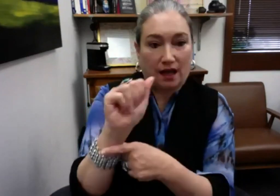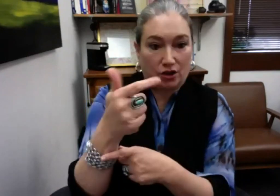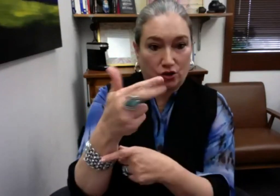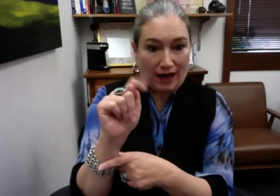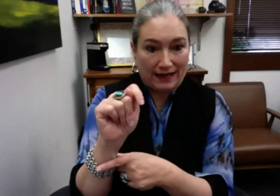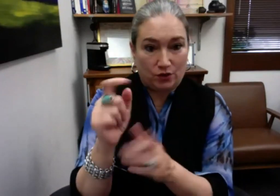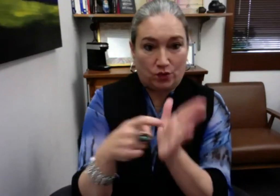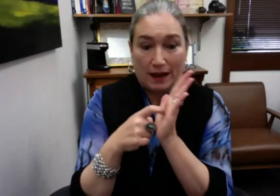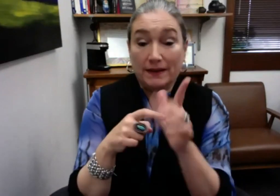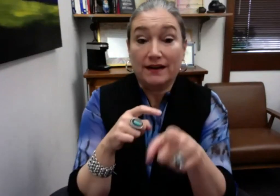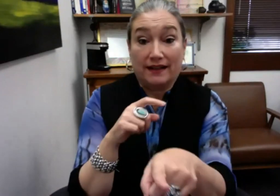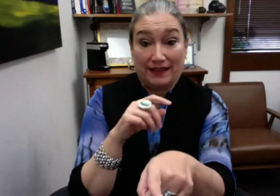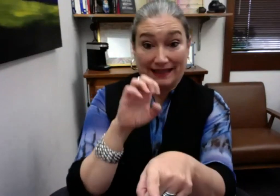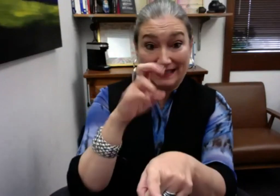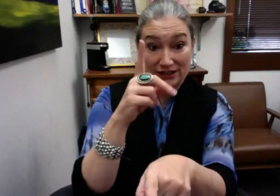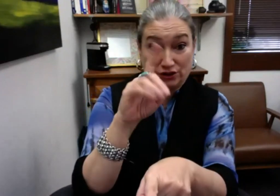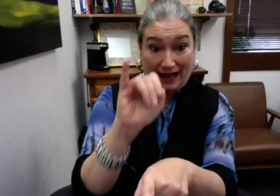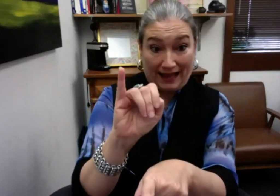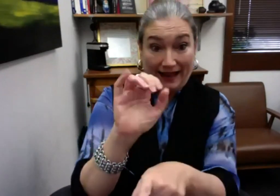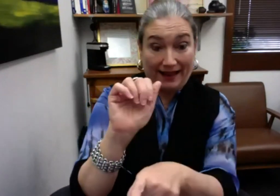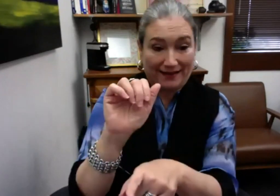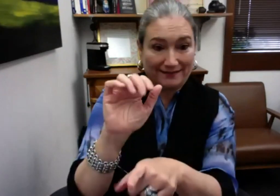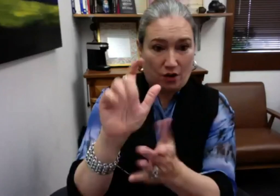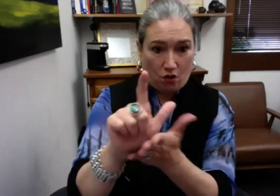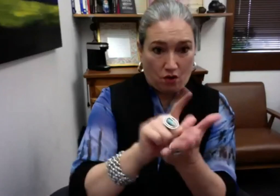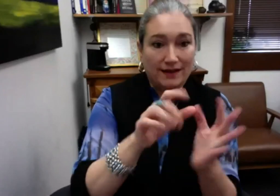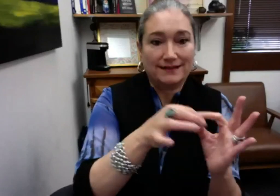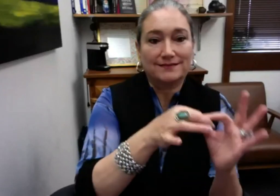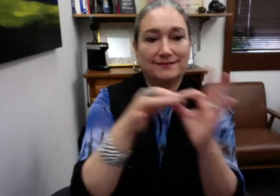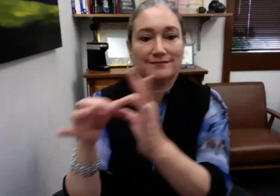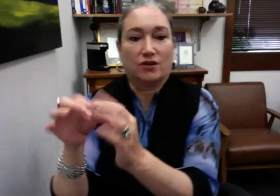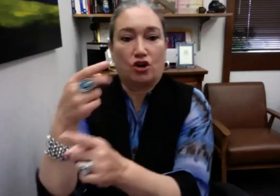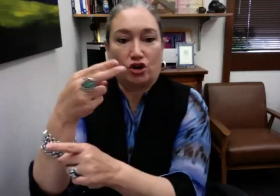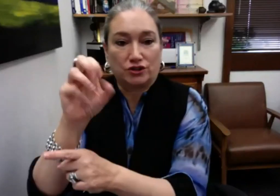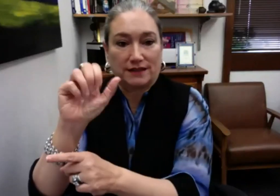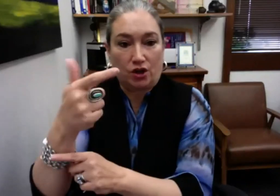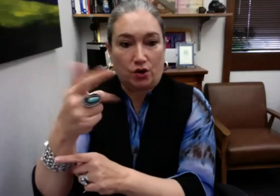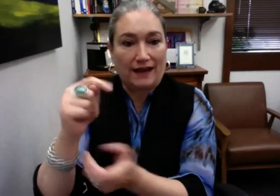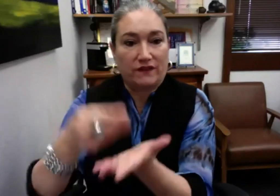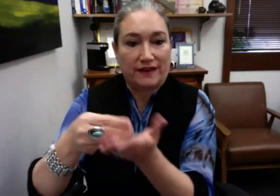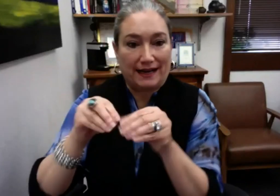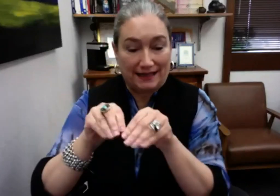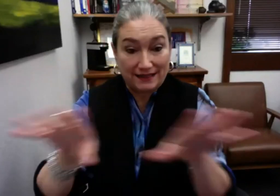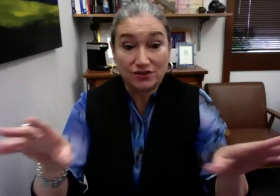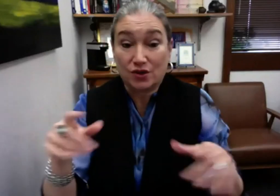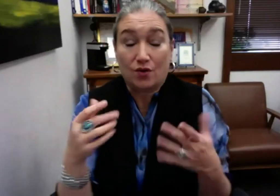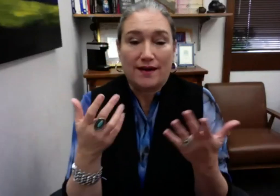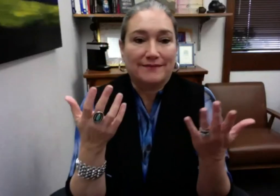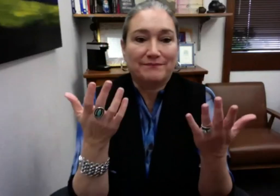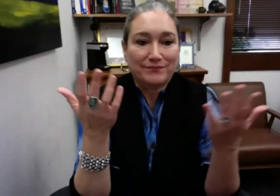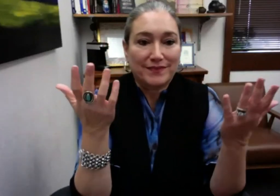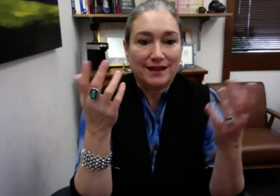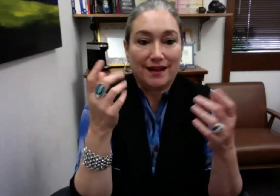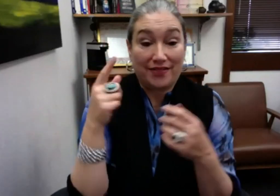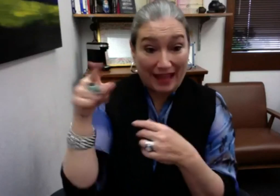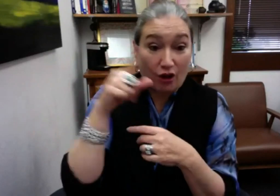families. Using that HRSA grant money. So EHDI law actually is tied